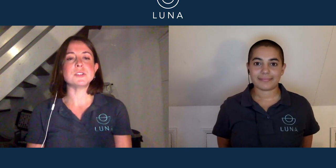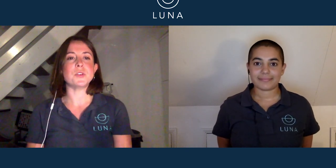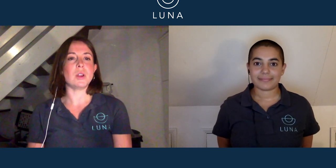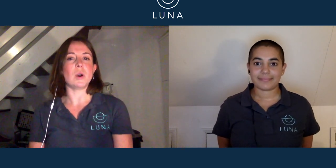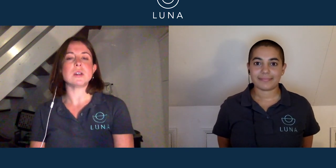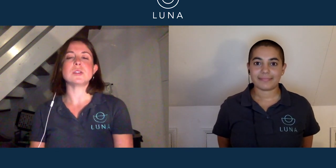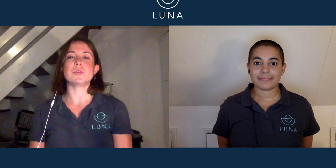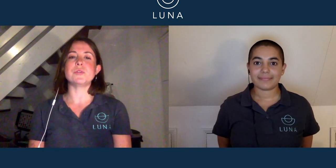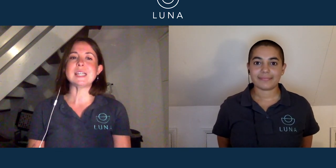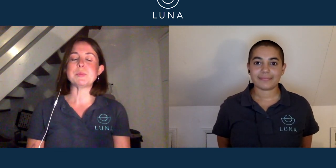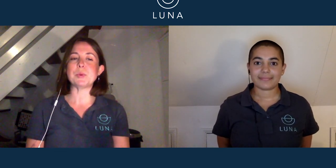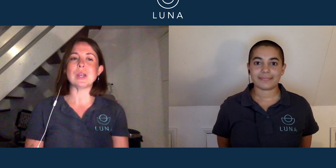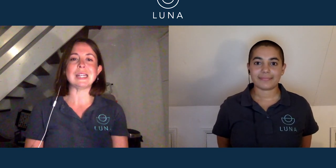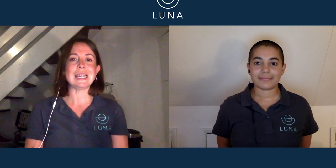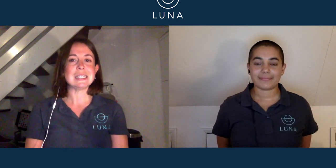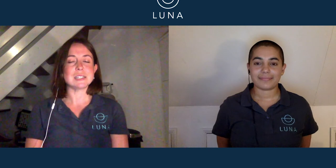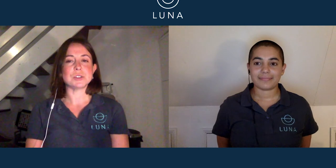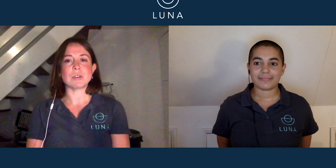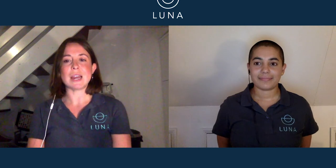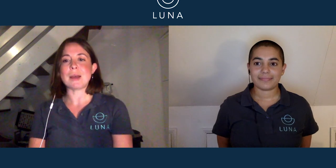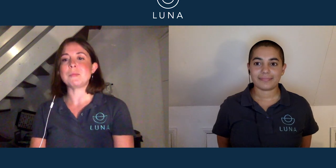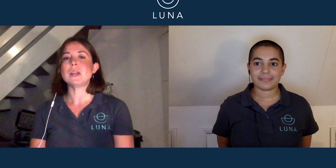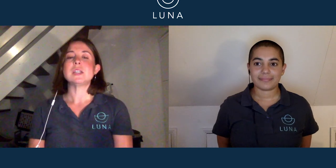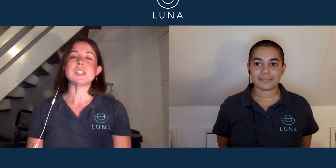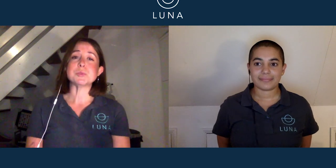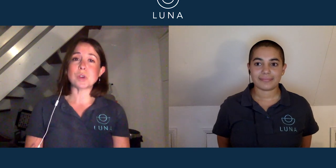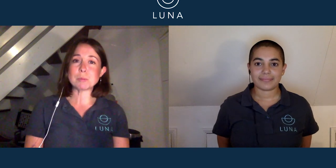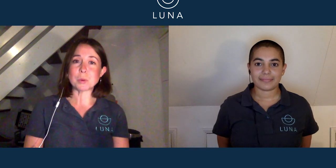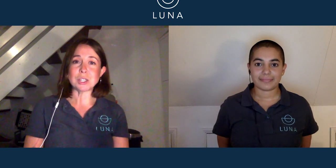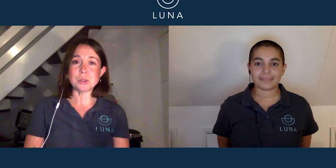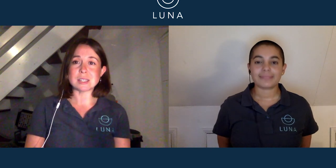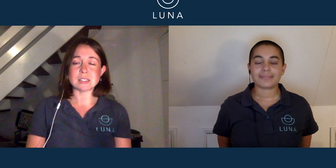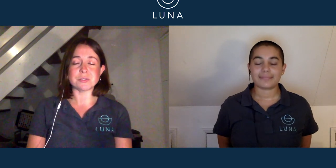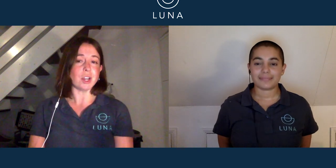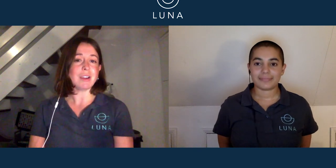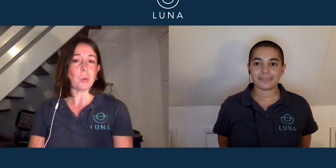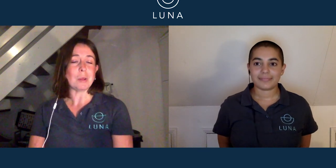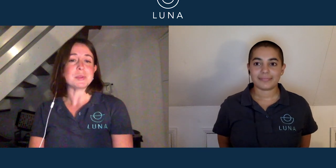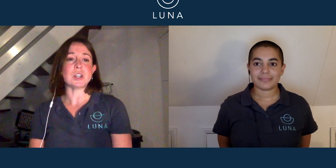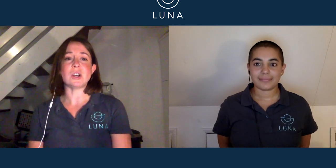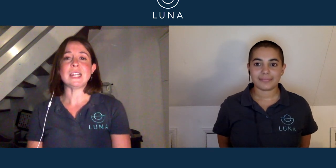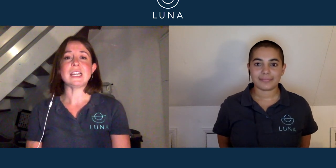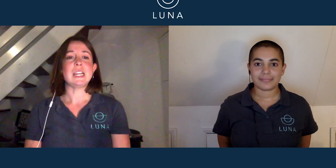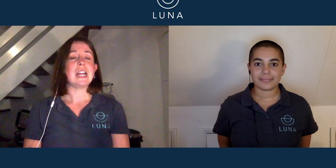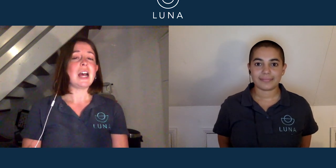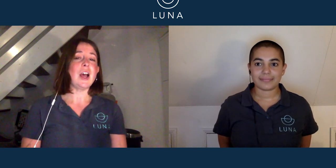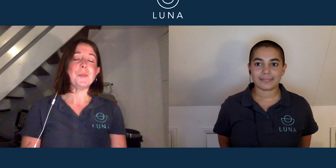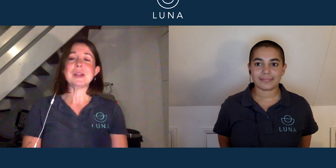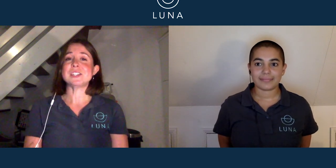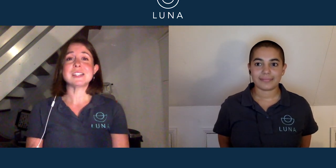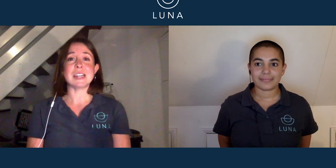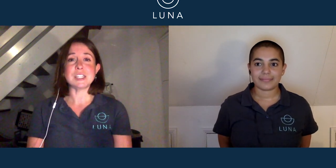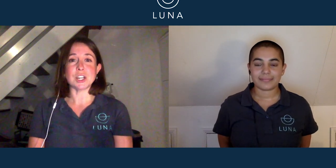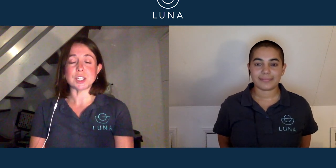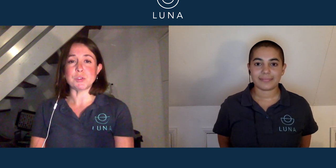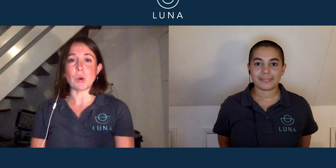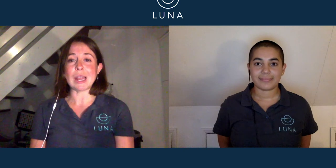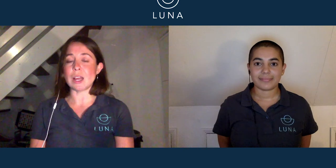follow us on Facebook and Instagram, subscribe to our newsletter via our website, um, and just get in touch if you've got any other